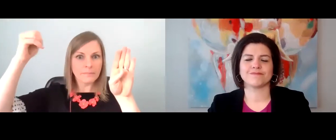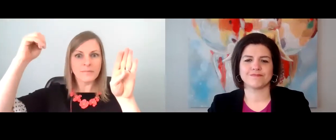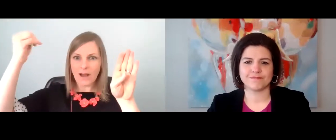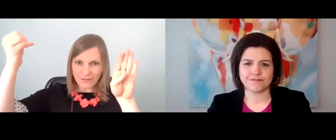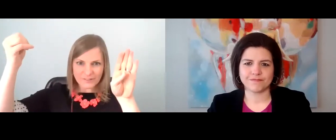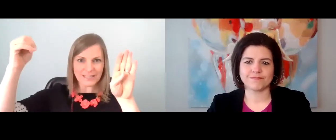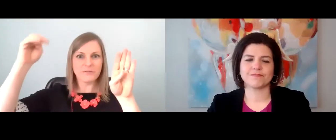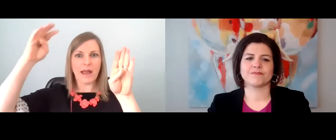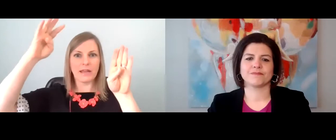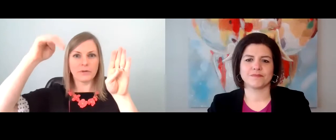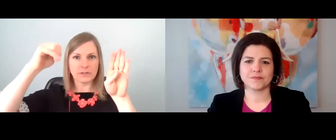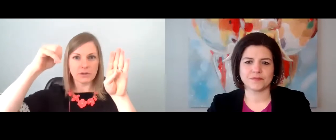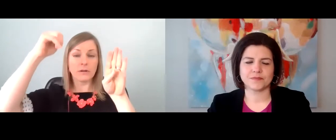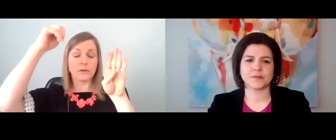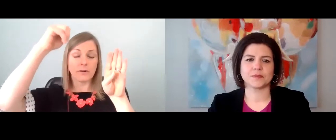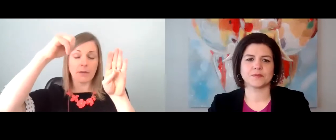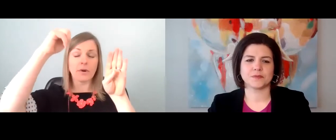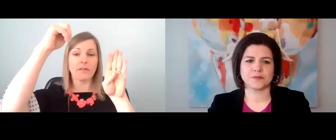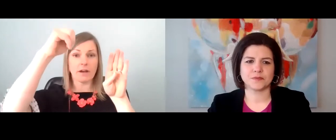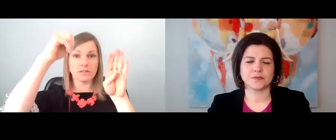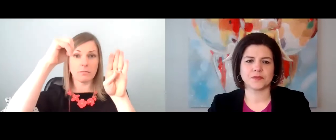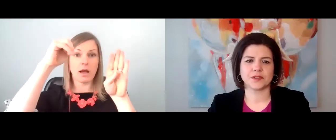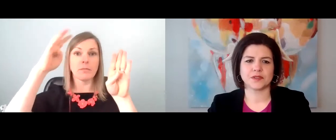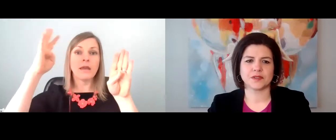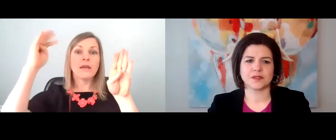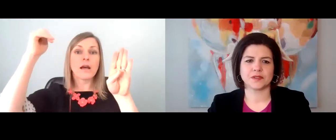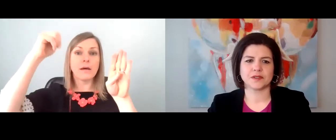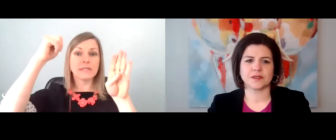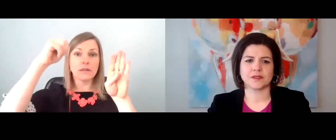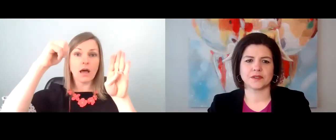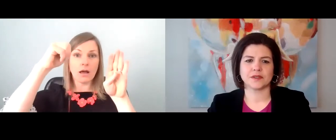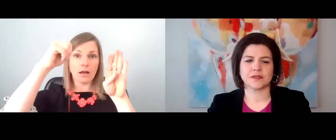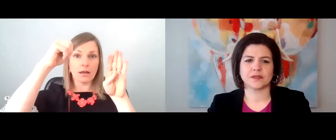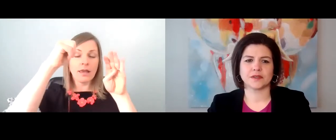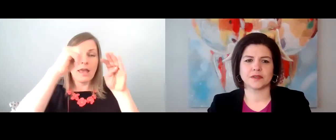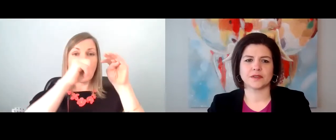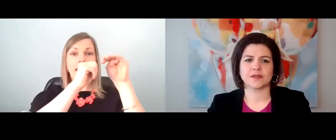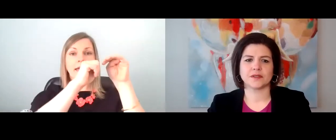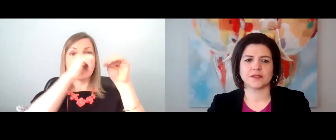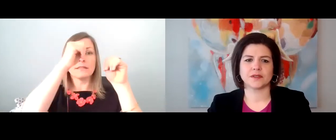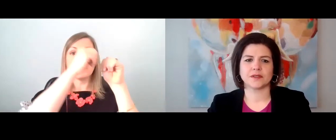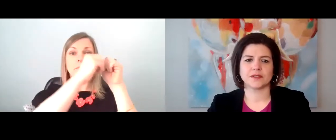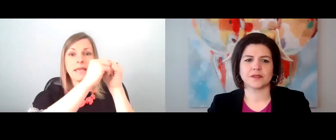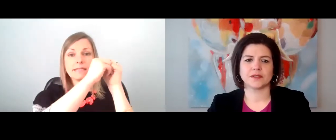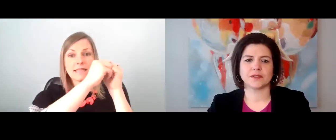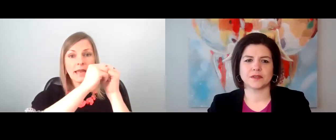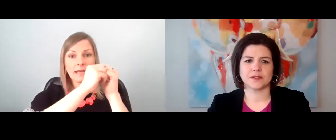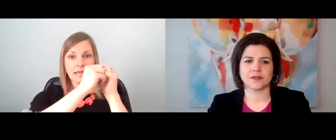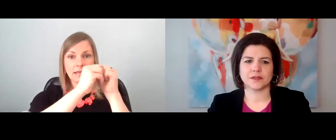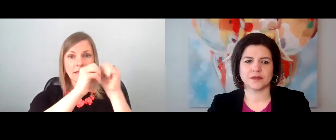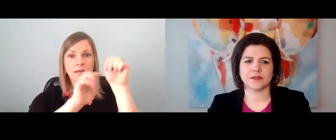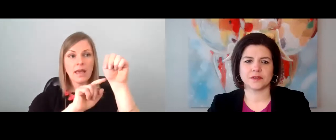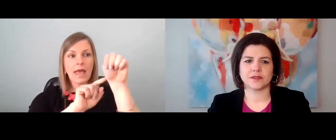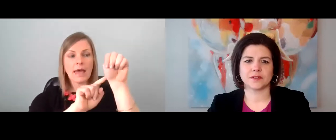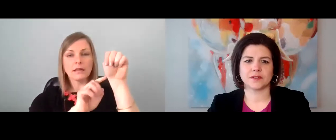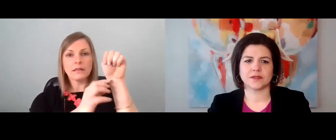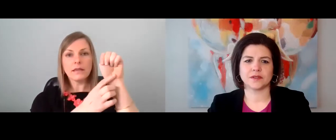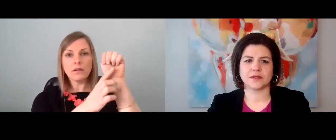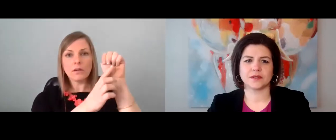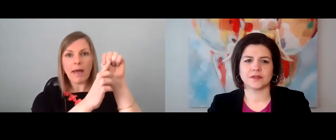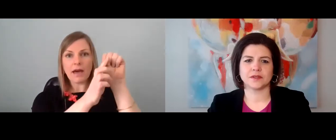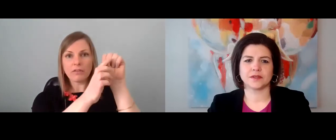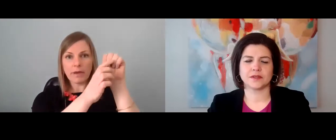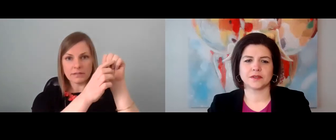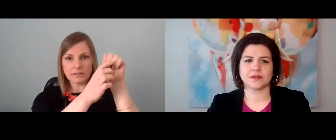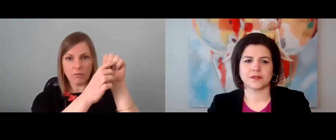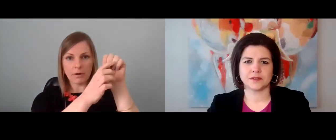mom often, right? Or adult or grandma or foster mom comes along and meets that need. And a